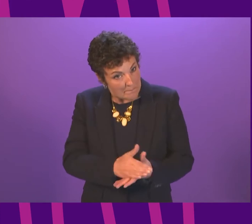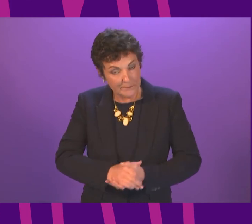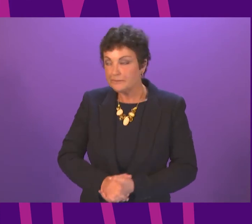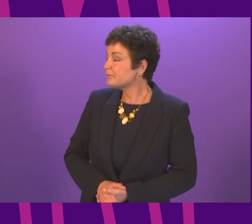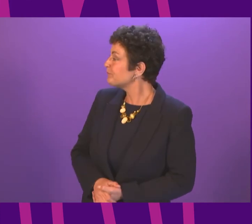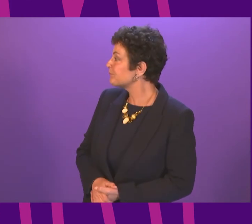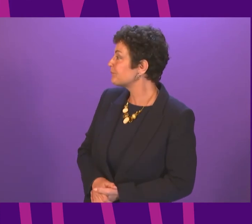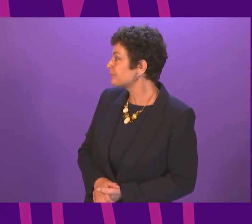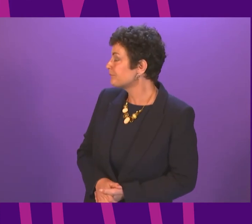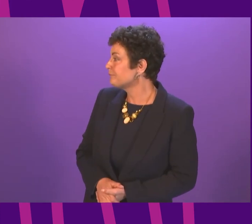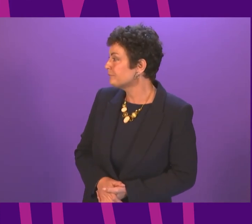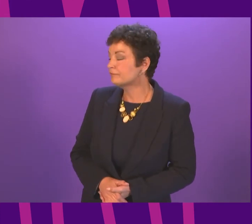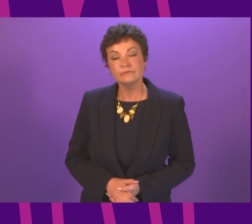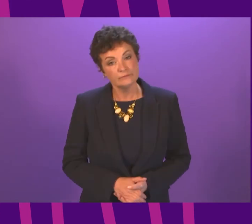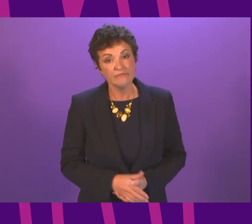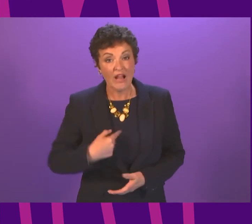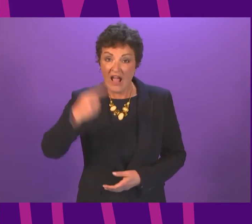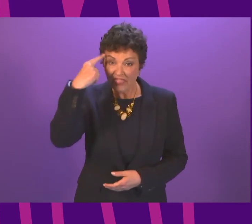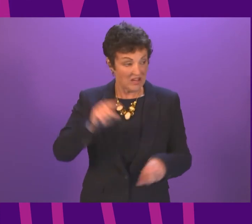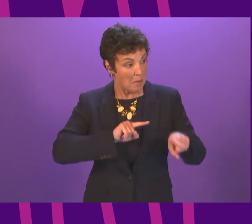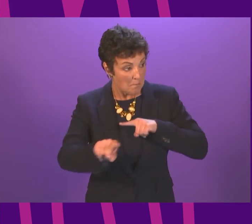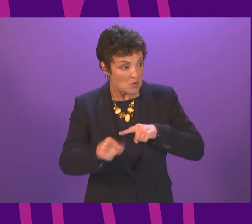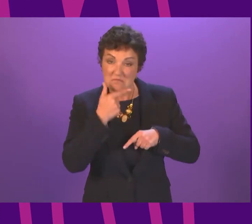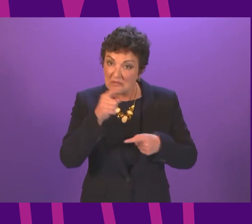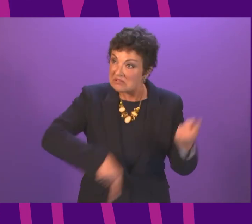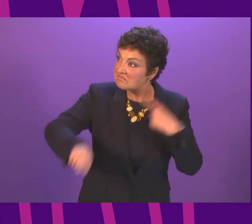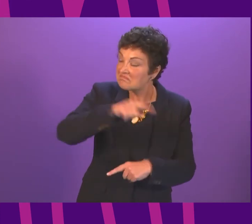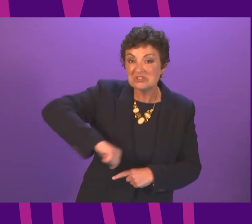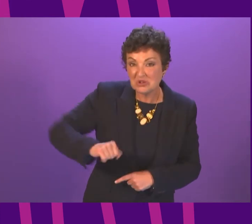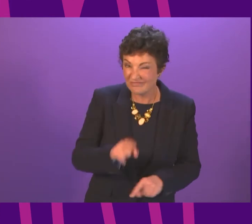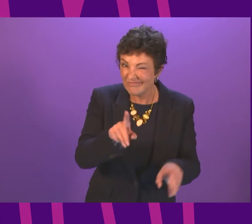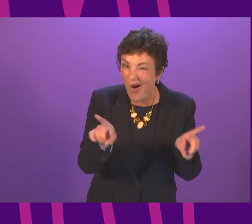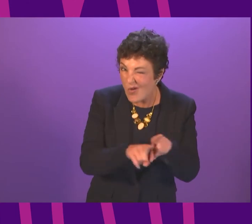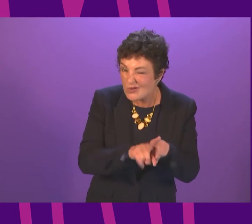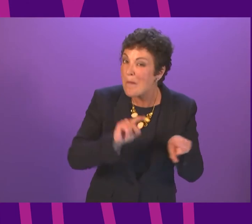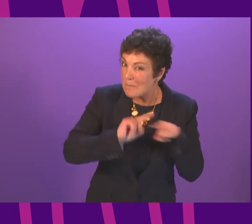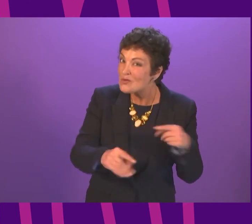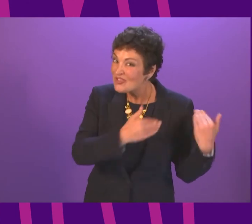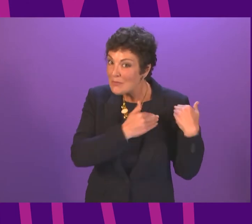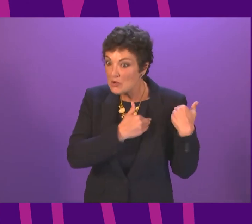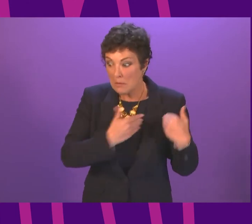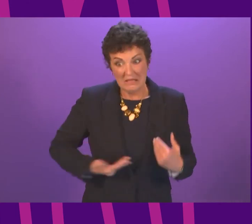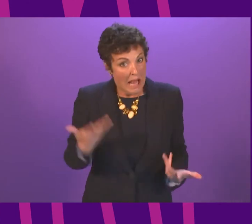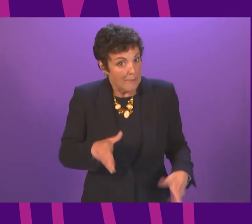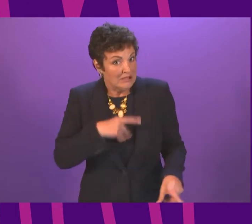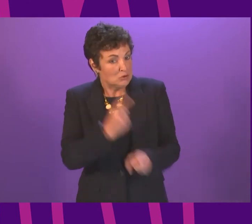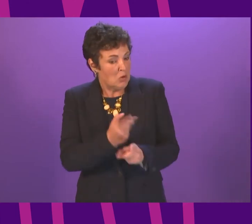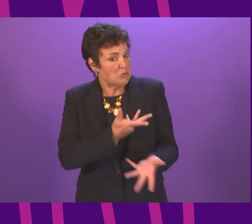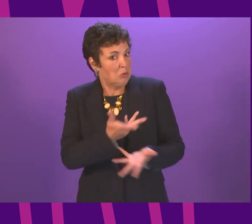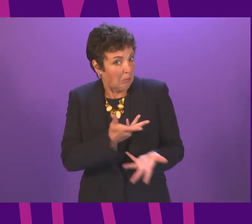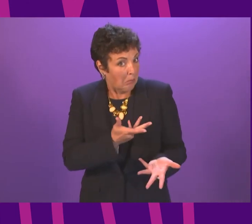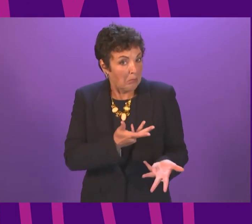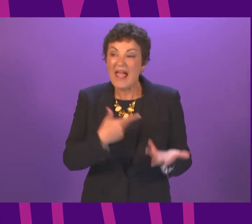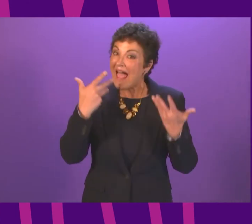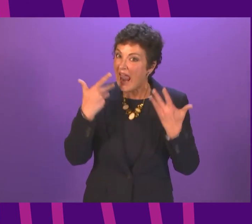I think most people across the country, and actually most responsible businesses that I speak to and